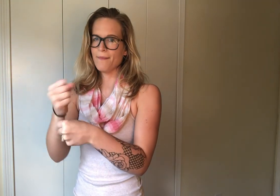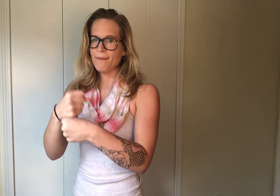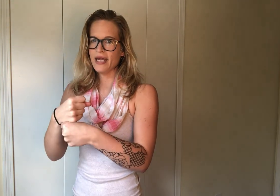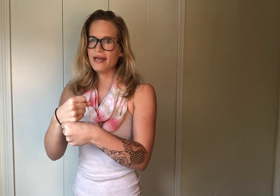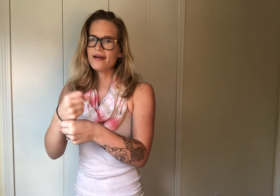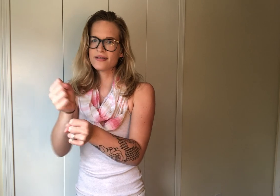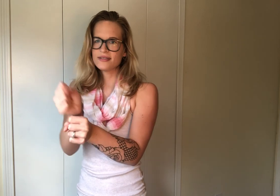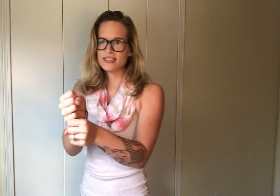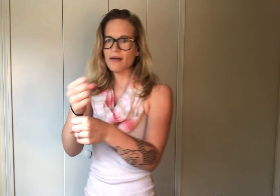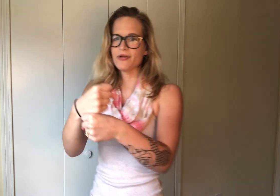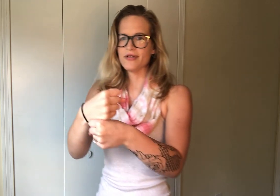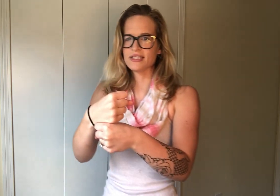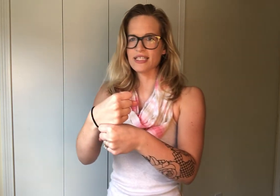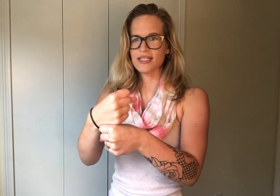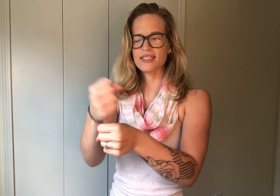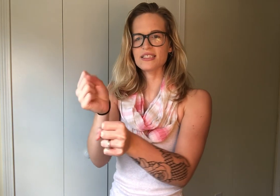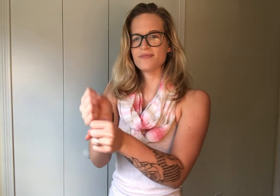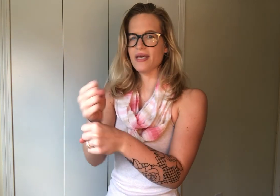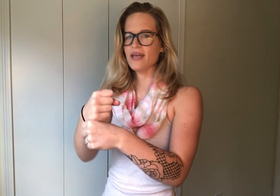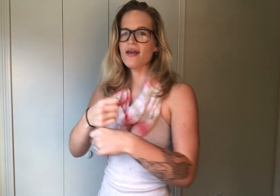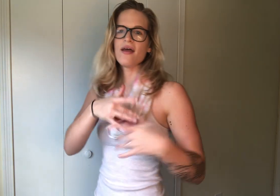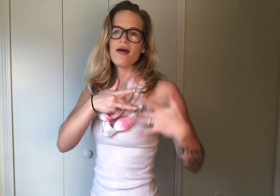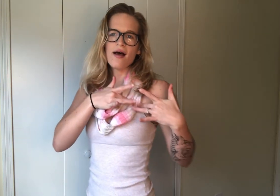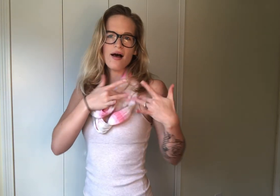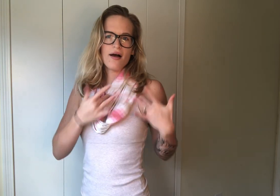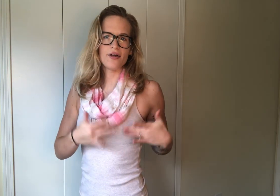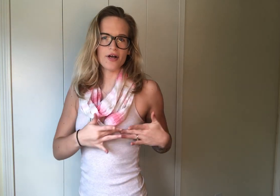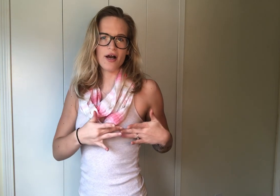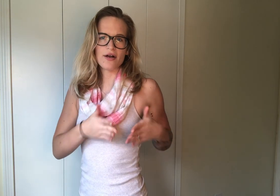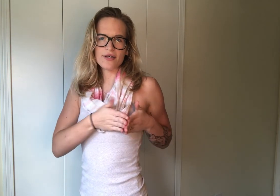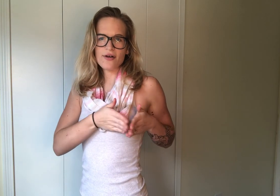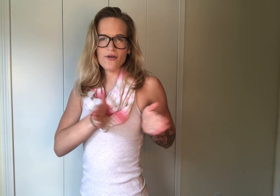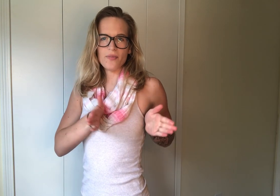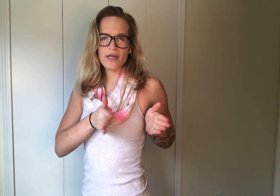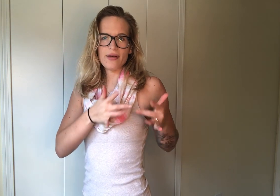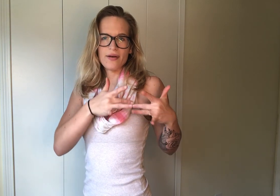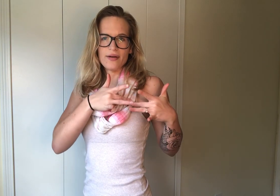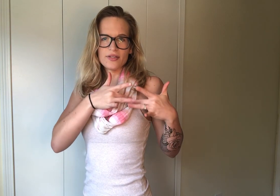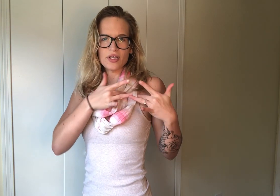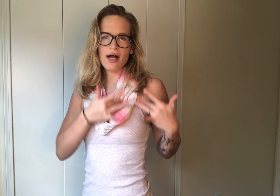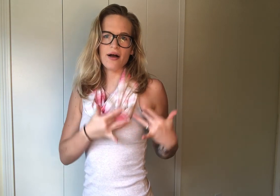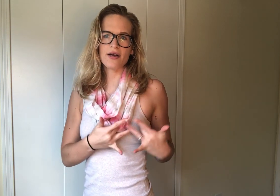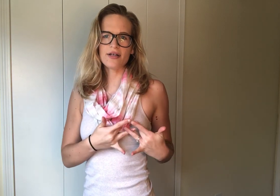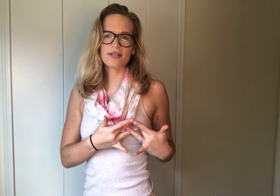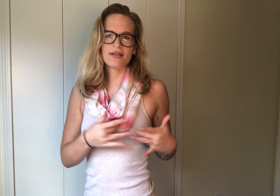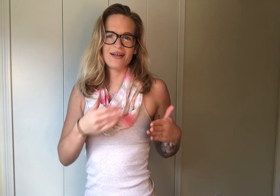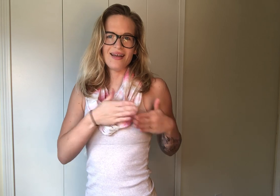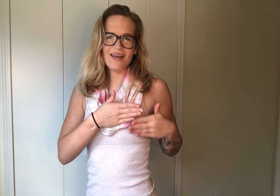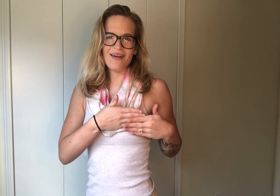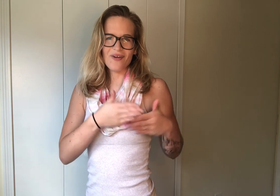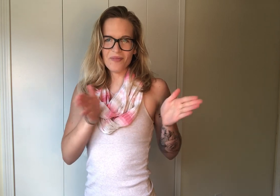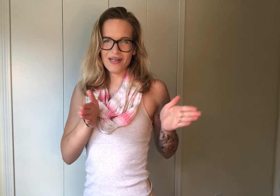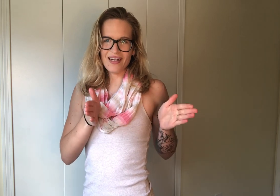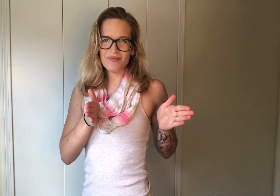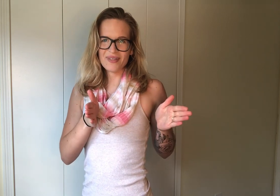make, tap your wrist like this, make your heart open. Draw a heart and open it up.